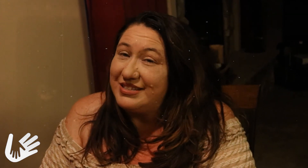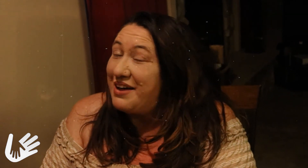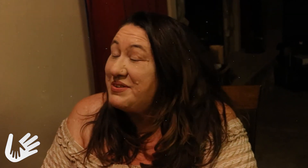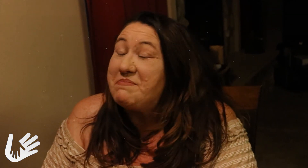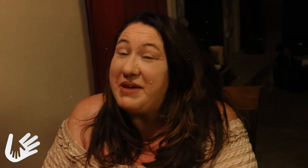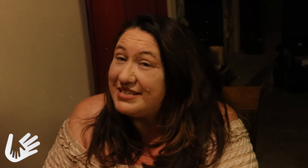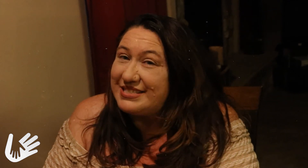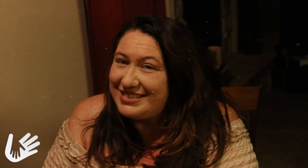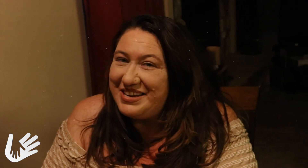kids have an amazing time.